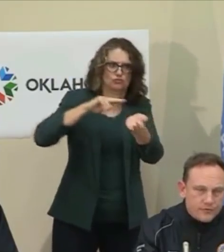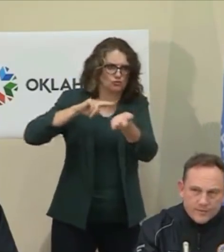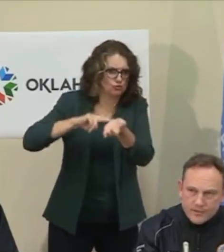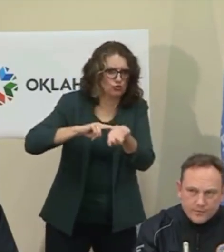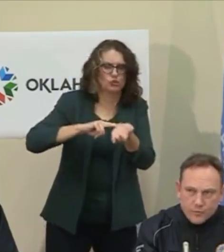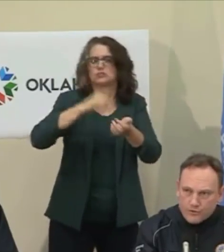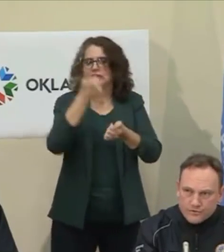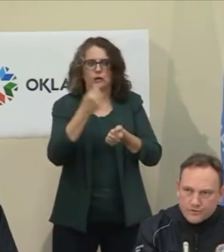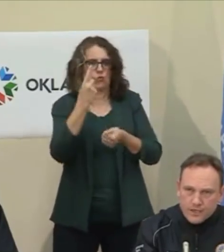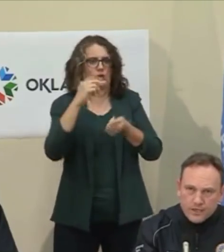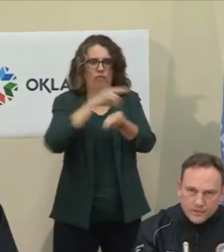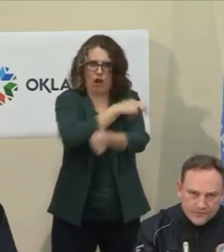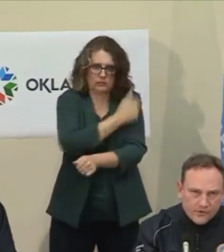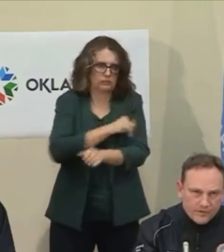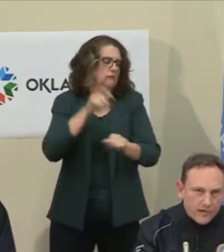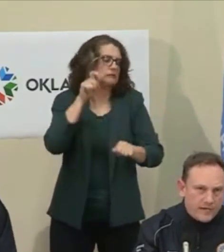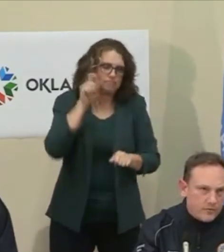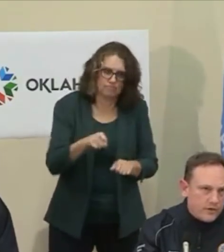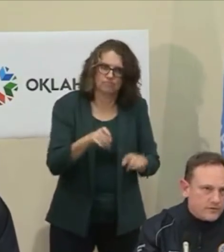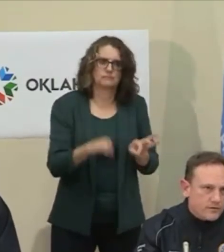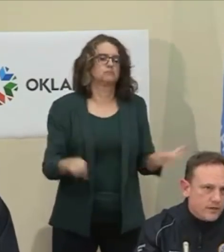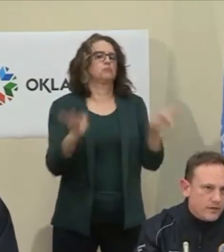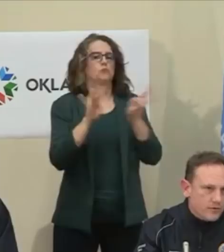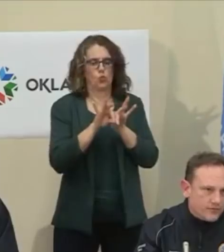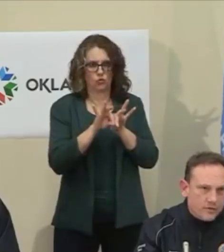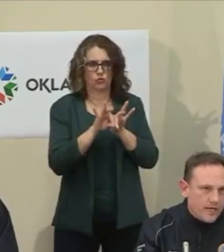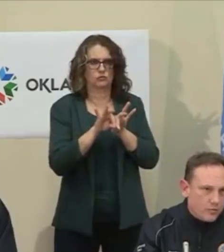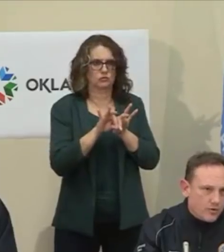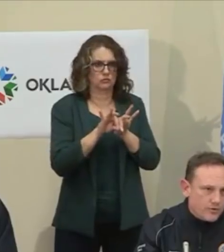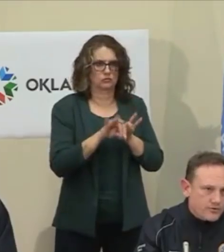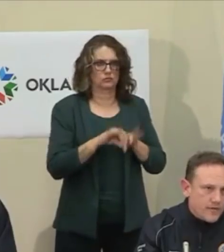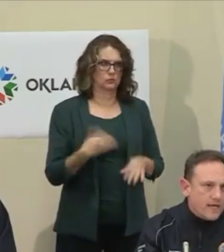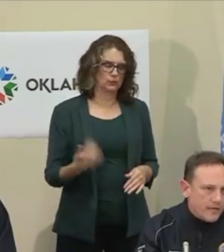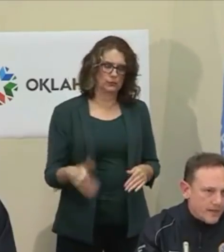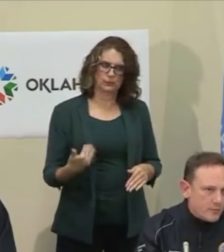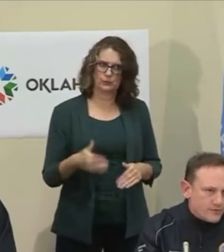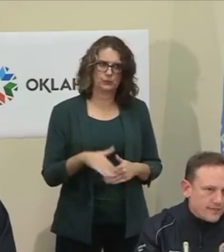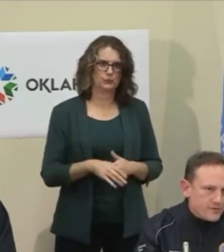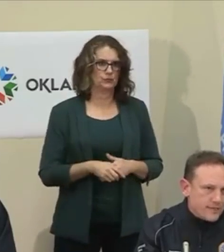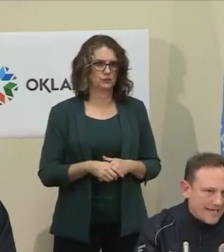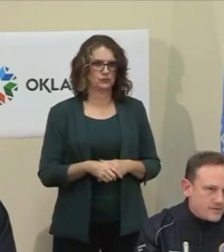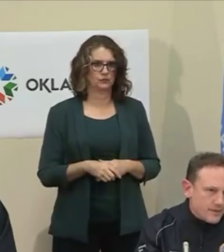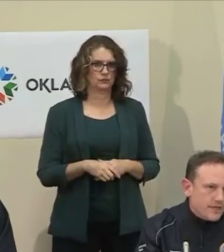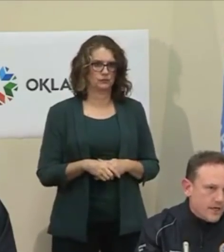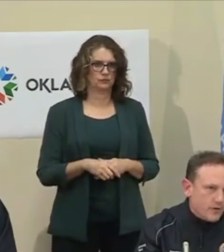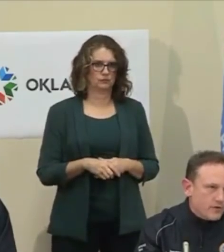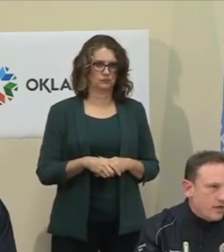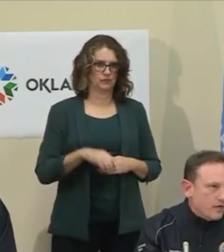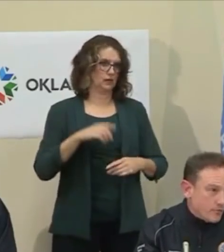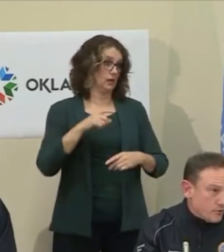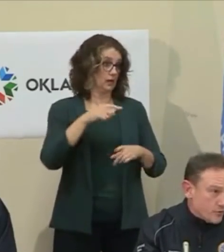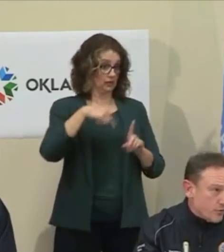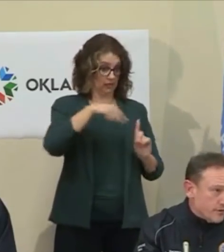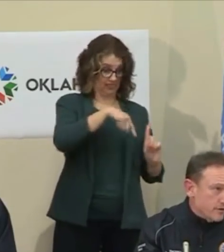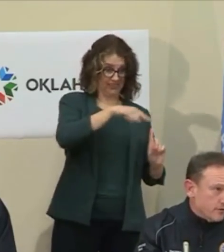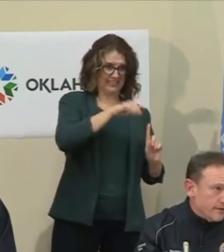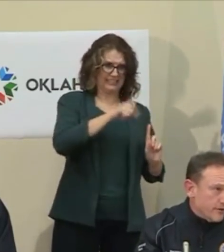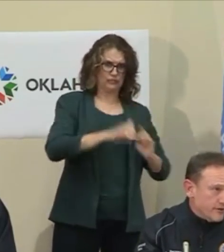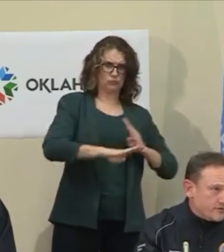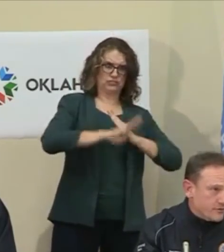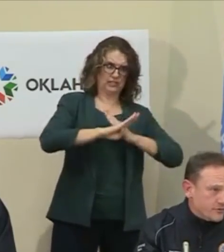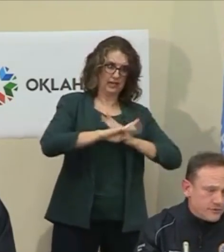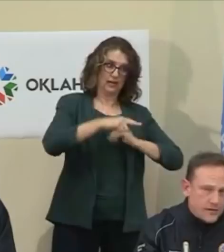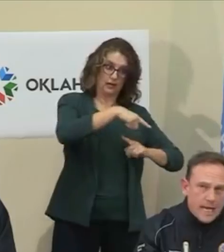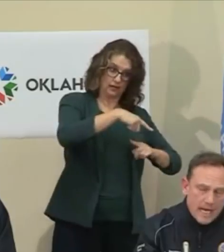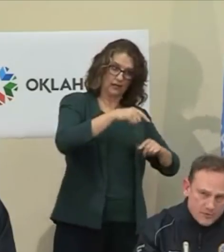that is of preeminent importance. It's front of mind to us, those frontline workers and their protection as they care for those who are ill